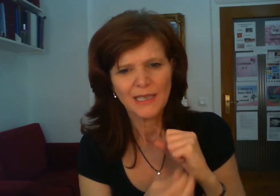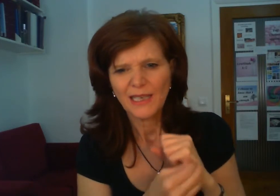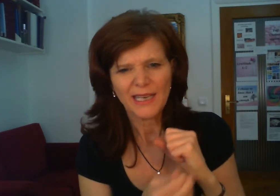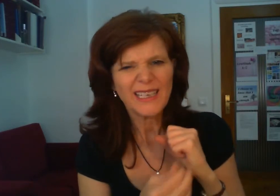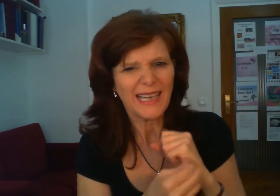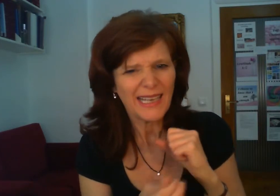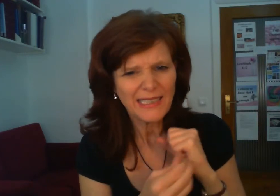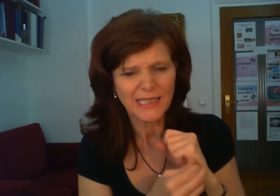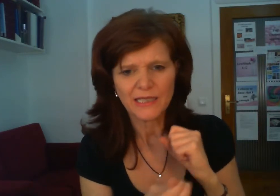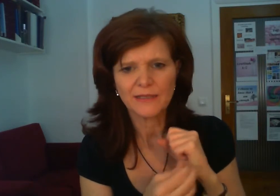and i hate it